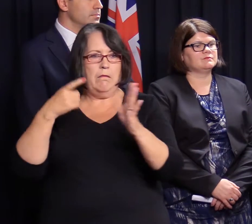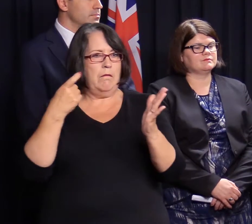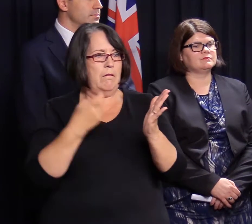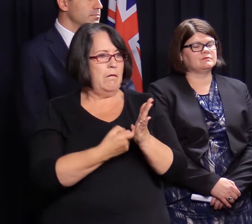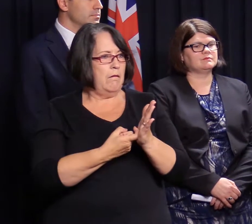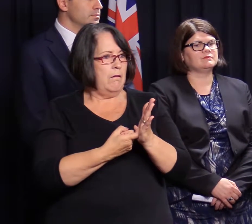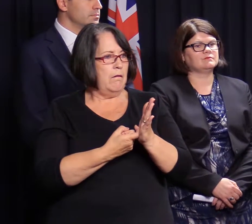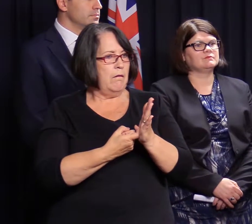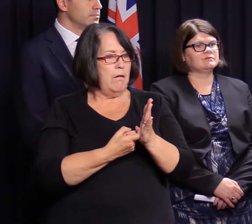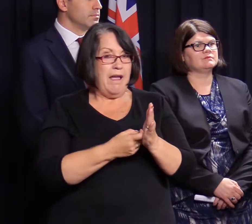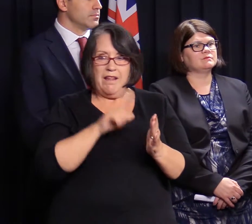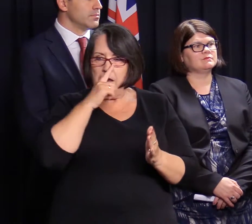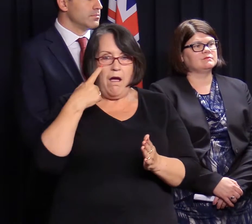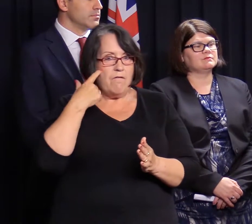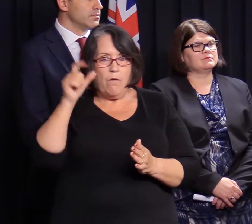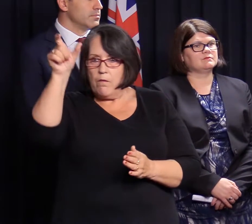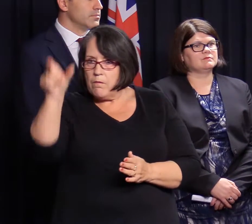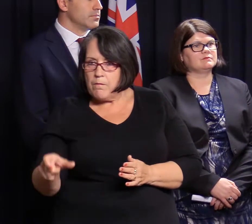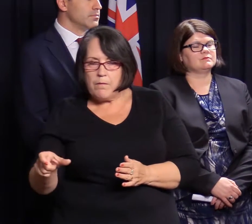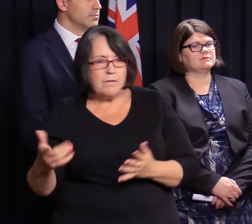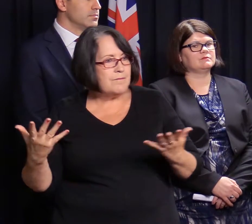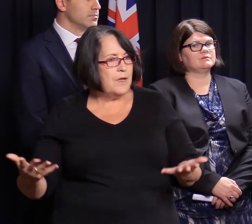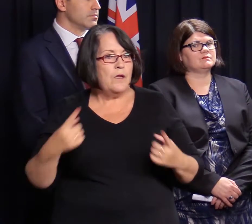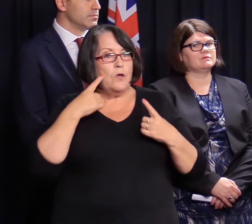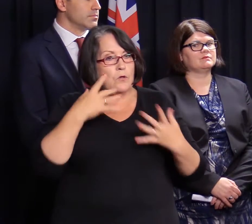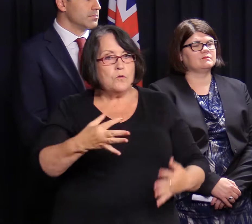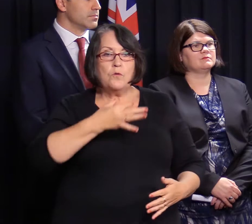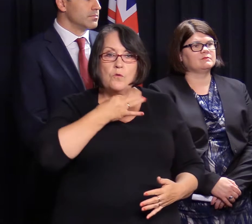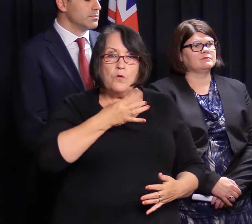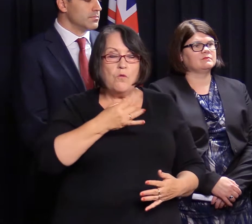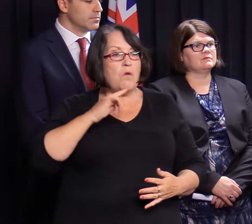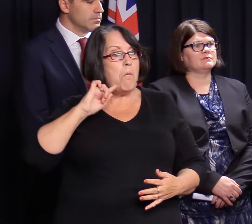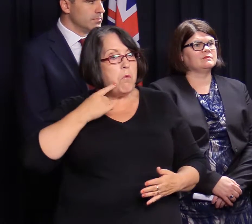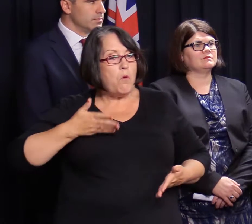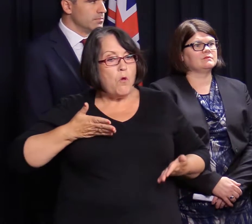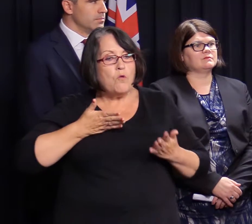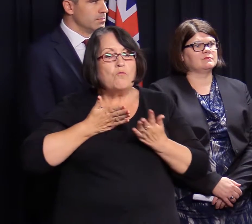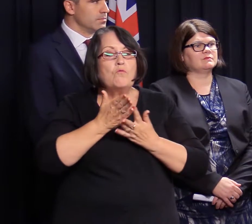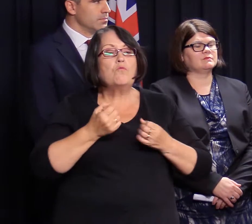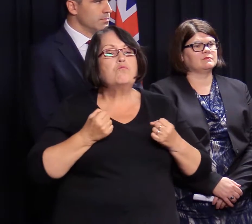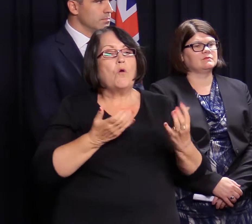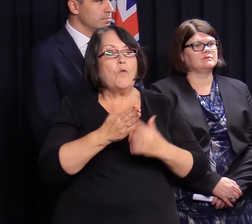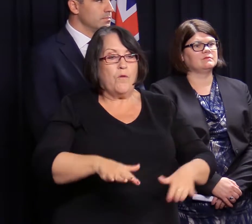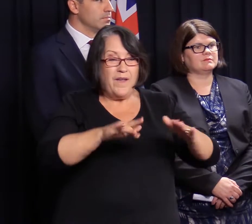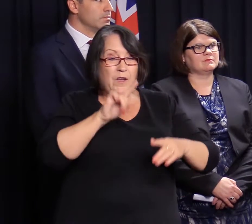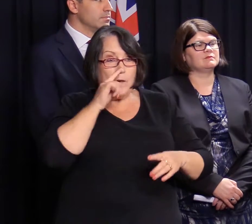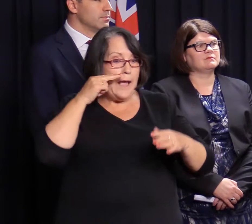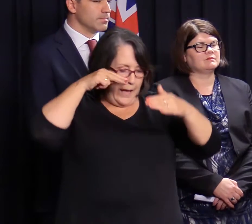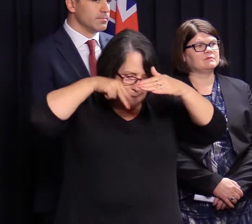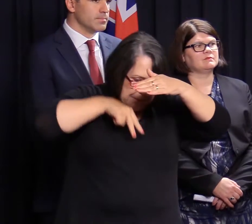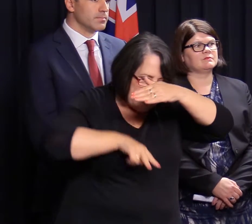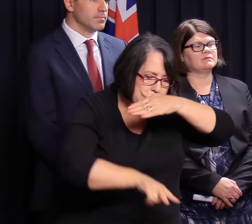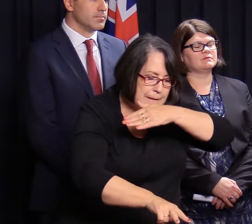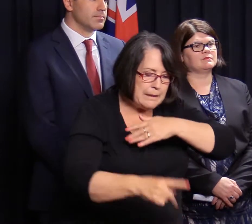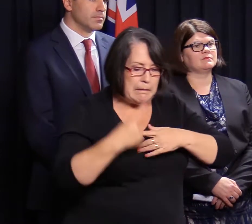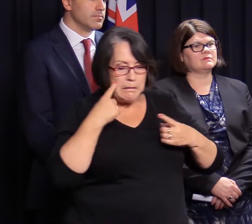authorities are yet to locate that individual but again it just highlights the risk of driving through flood waters. We can't see or ascertain the